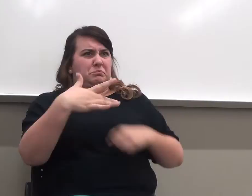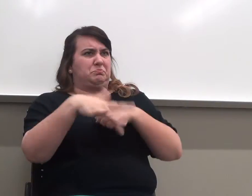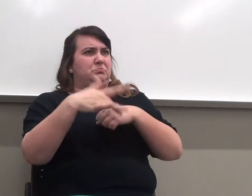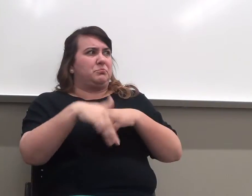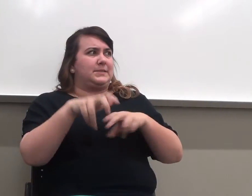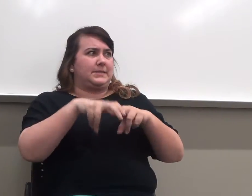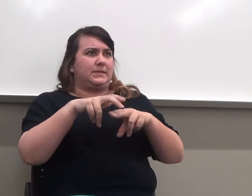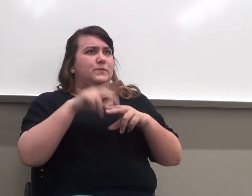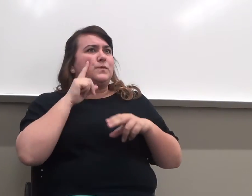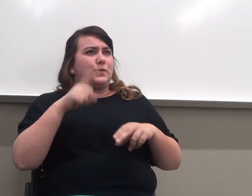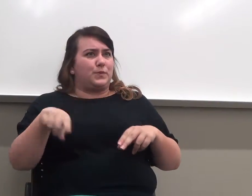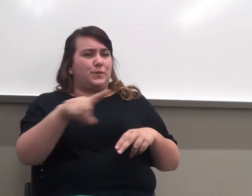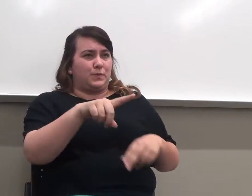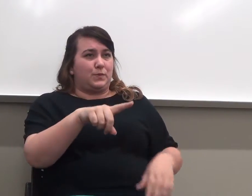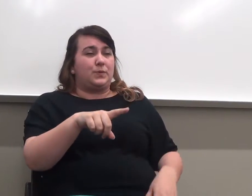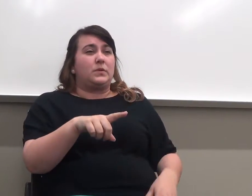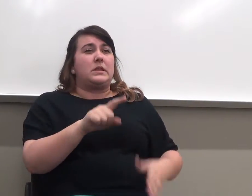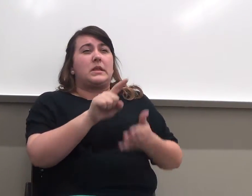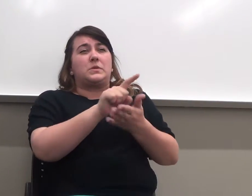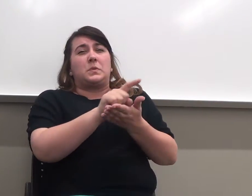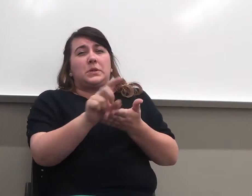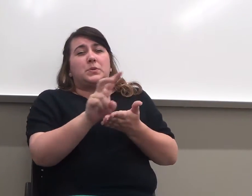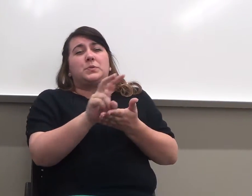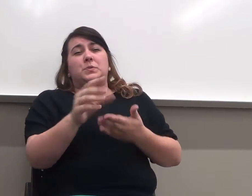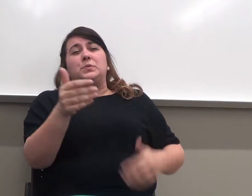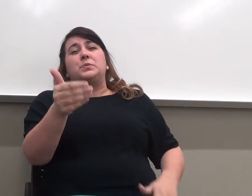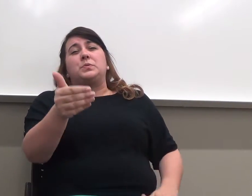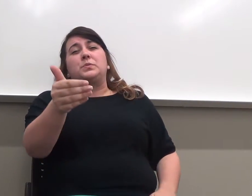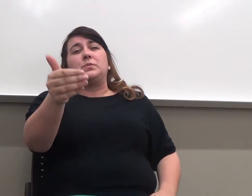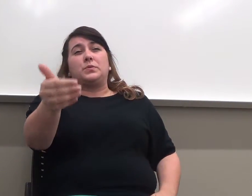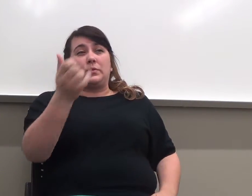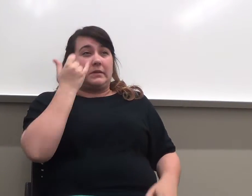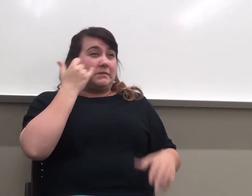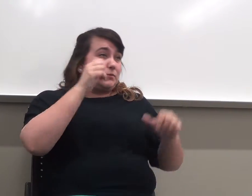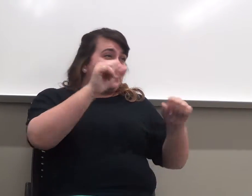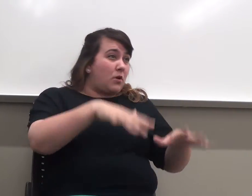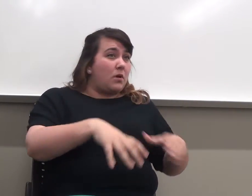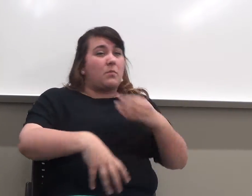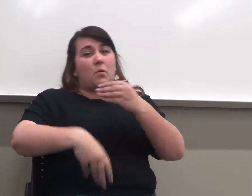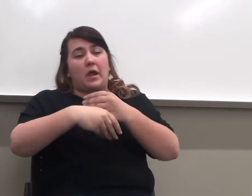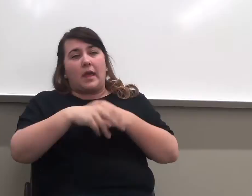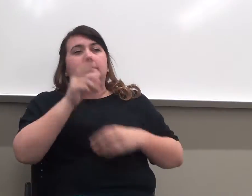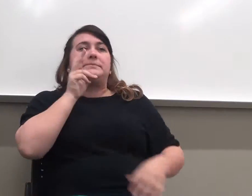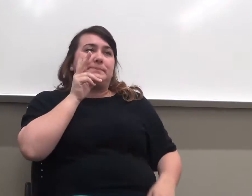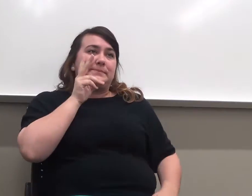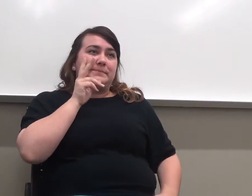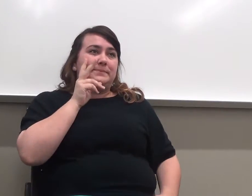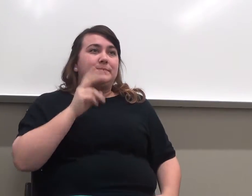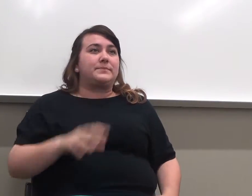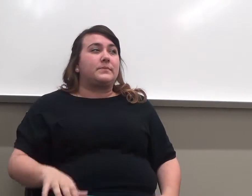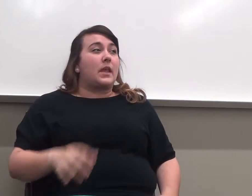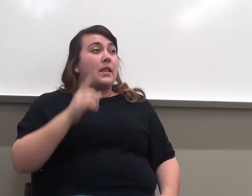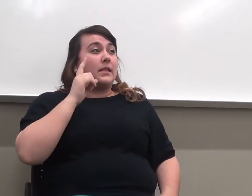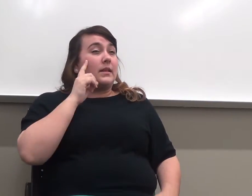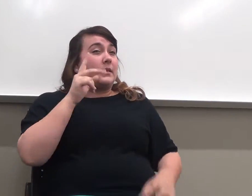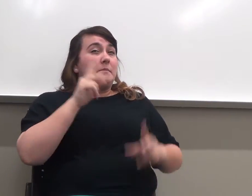In the next week or so, depending on the people who are on the app, I think I'm going have the people in that back